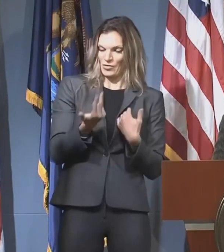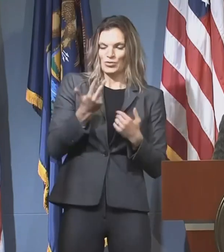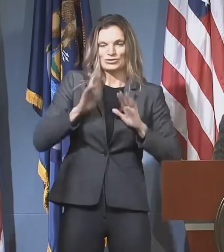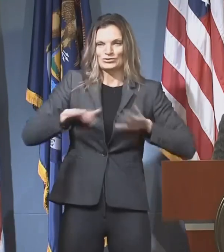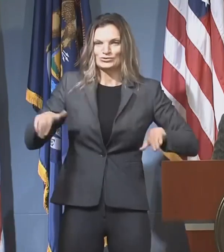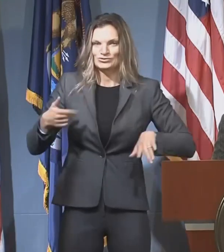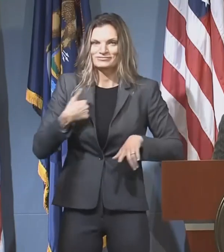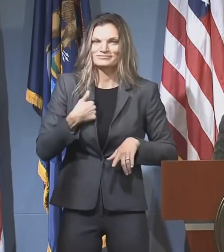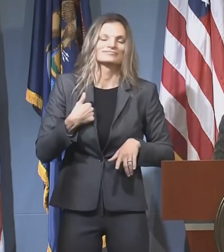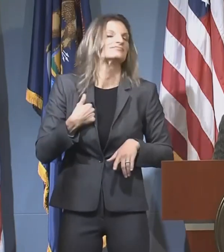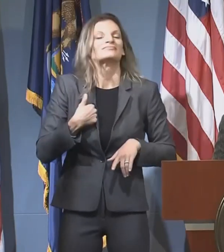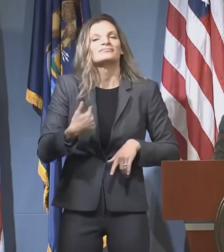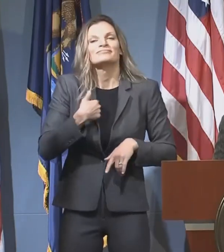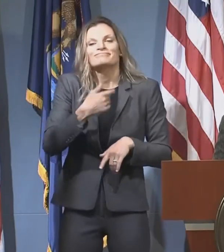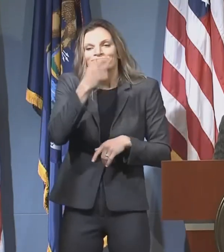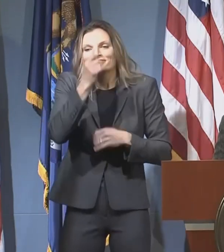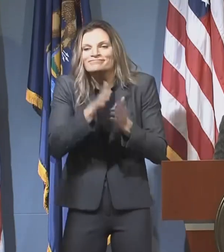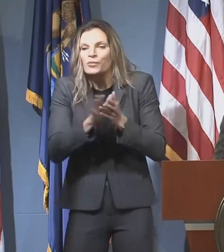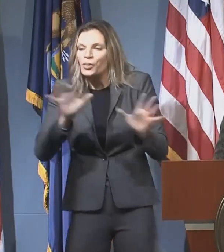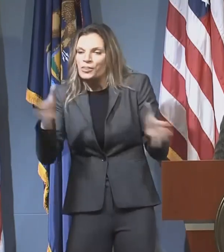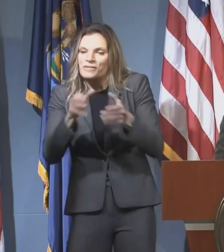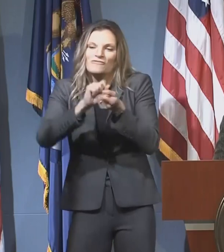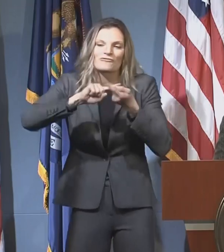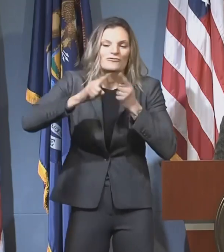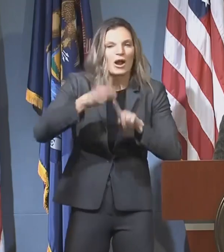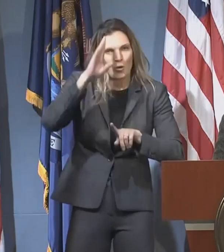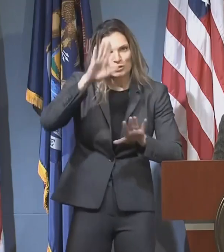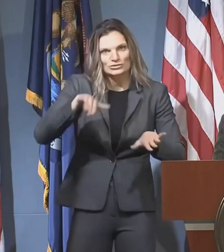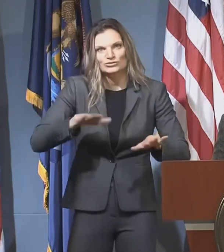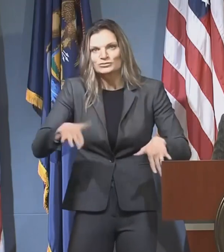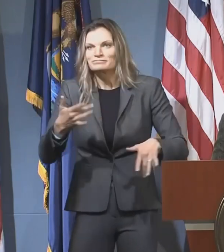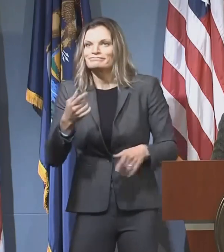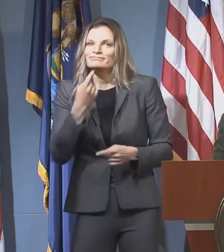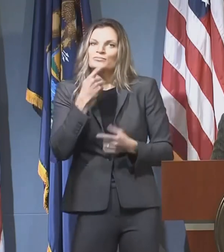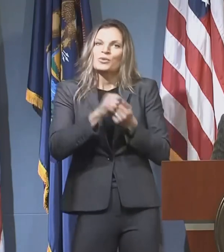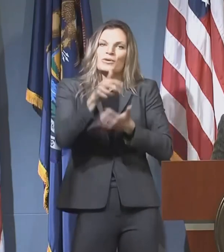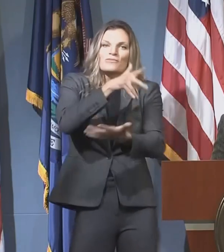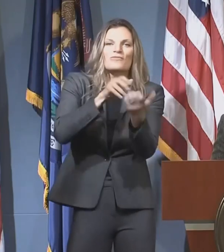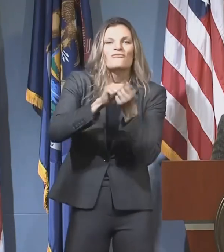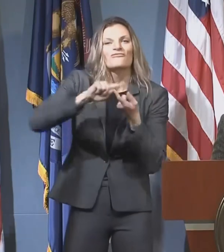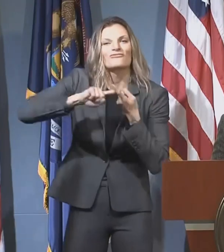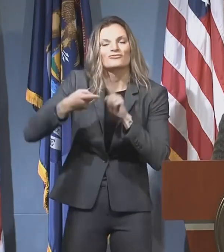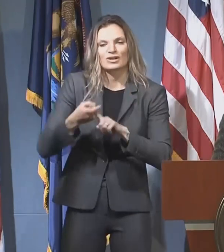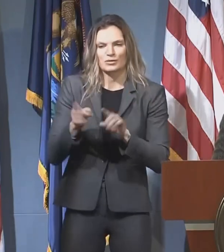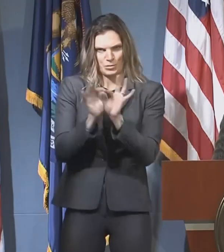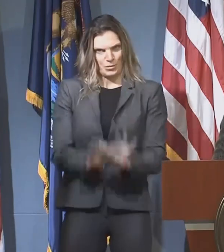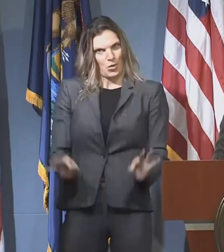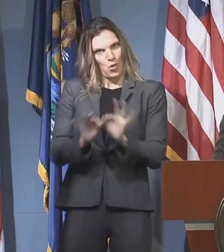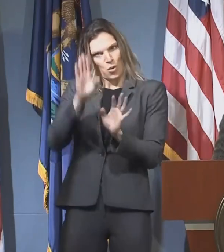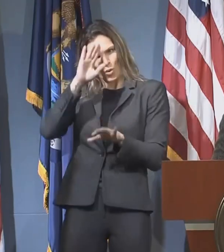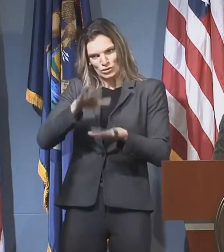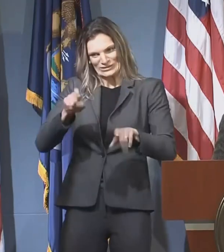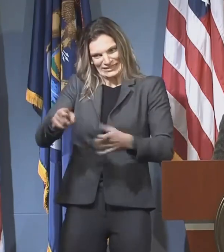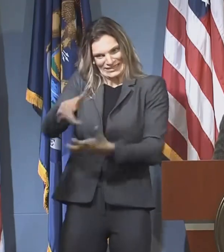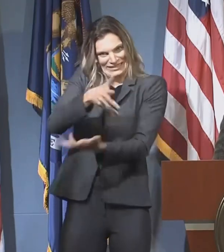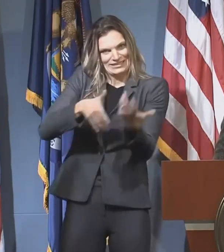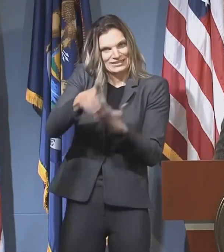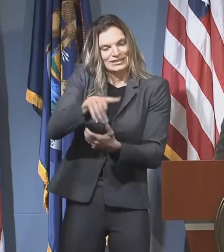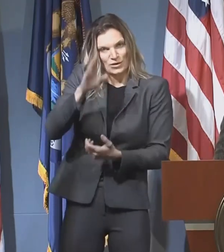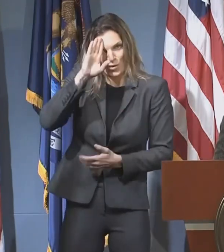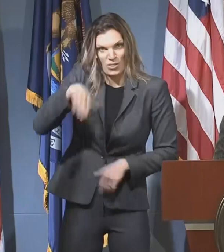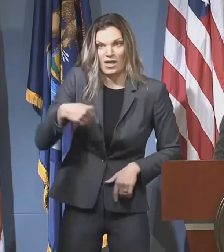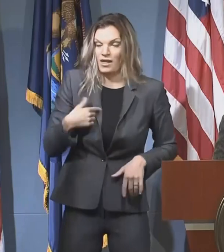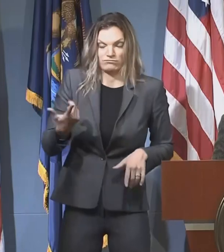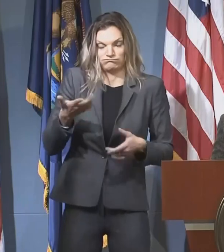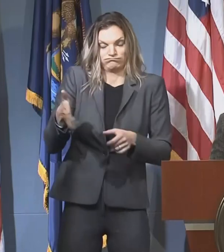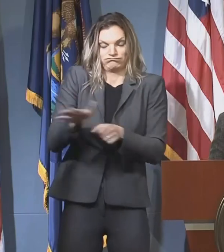the fun of childhood is having gatherings with friends and play dates. This social interaction is important for our children's well-being. I